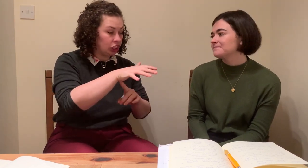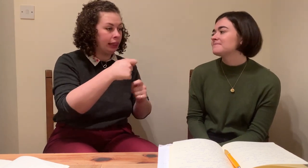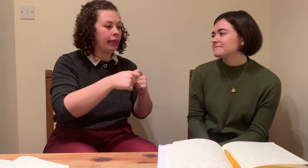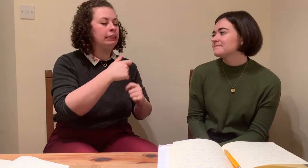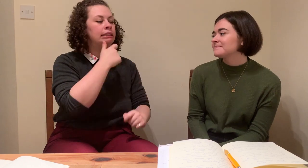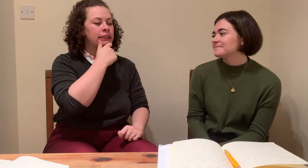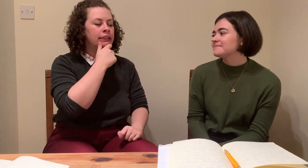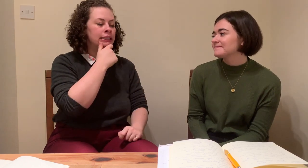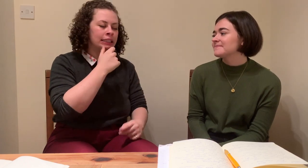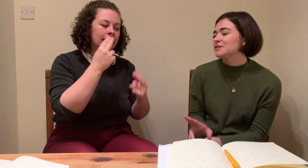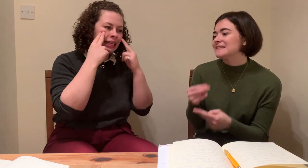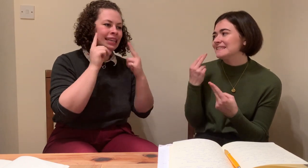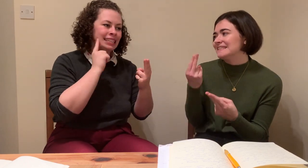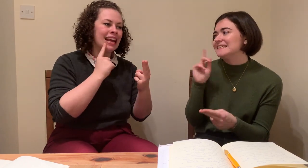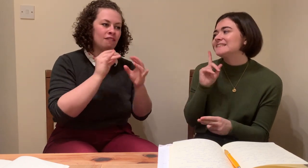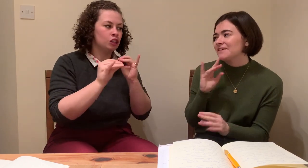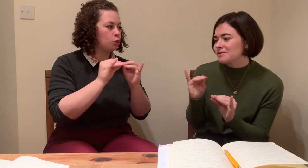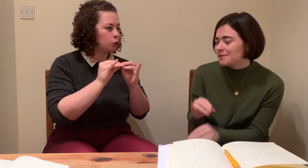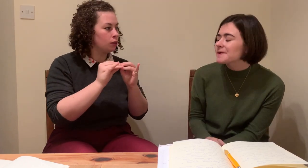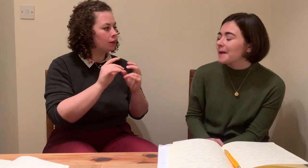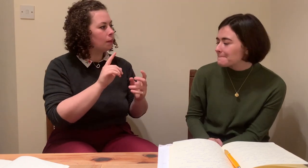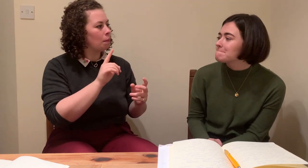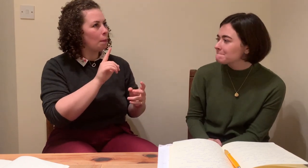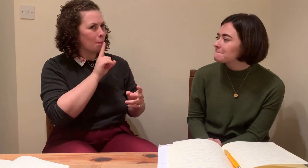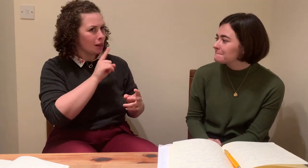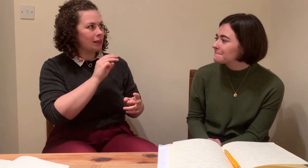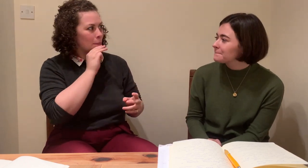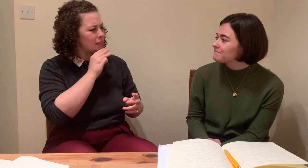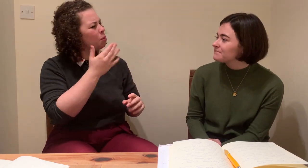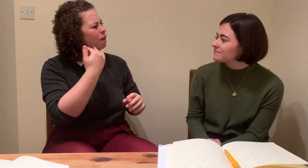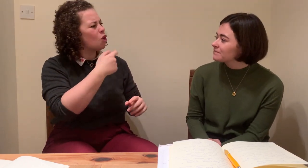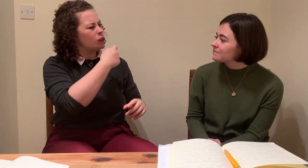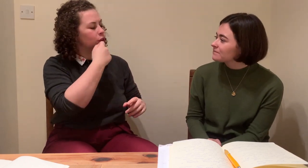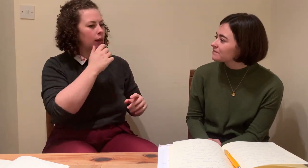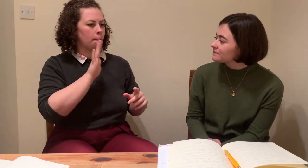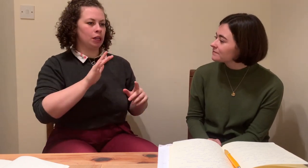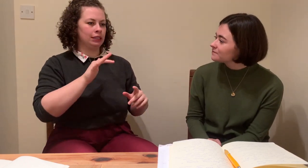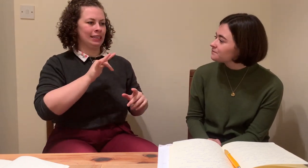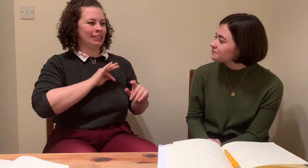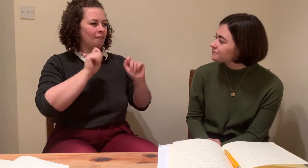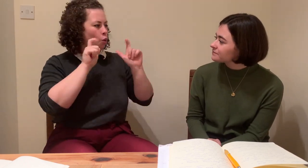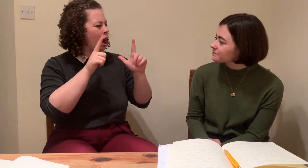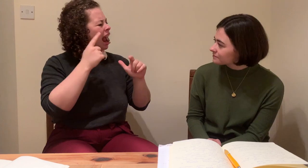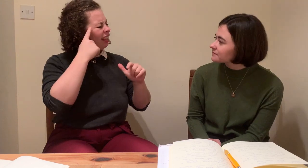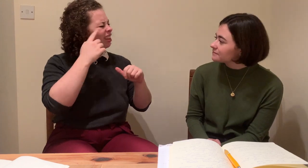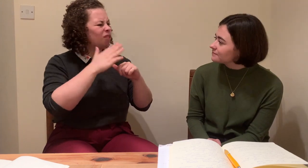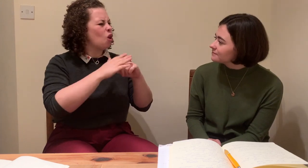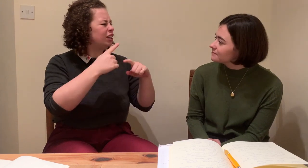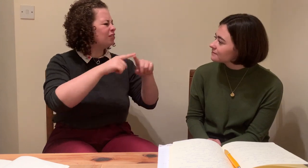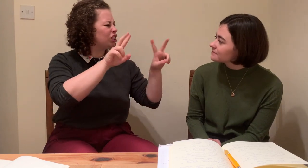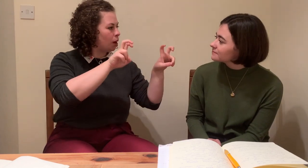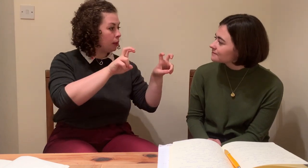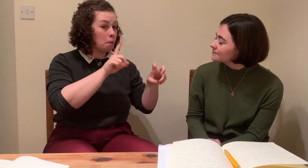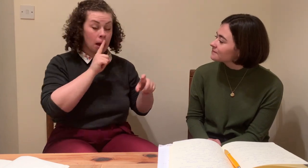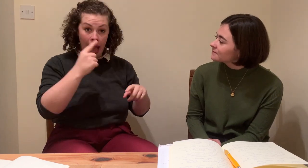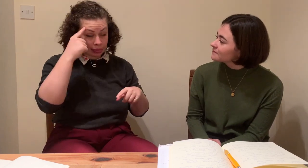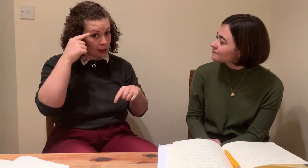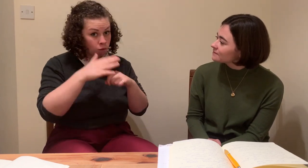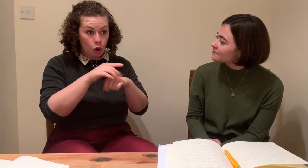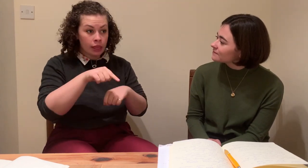yourself, it's about who you're interpreting for, you know? And I think what is the best for that situation? You know, not just yourself, what's the best for that situation? Like do